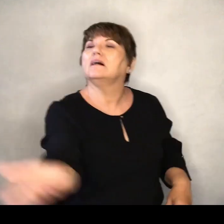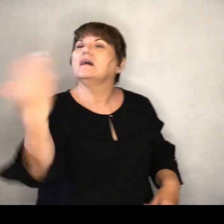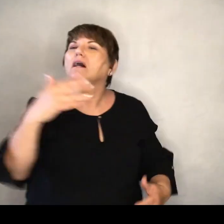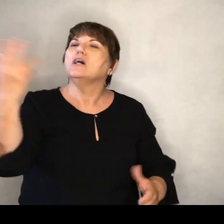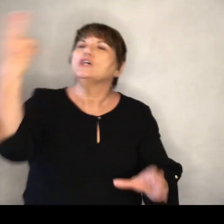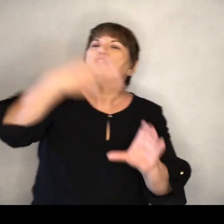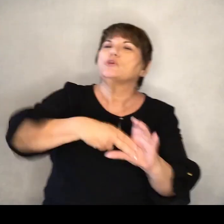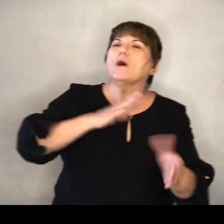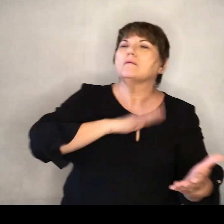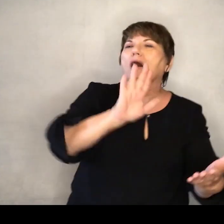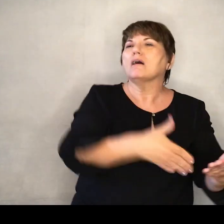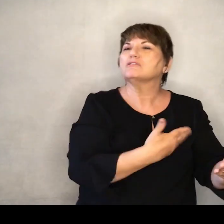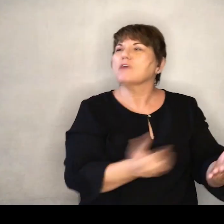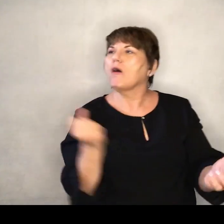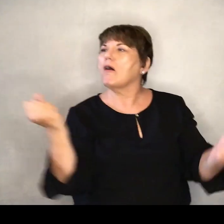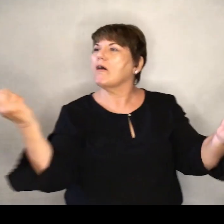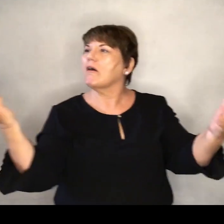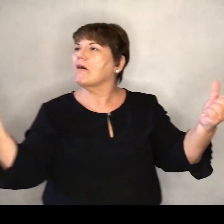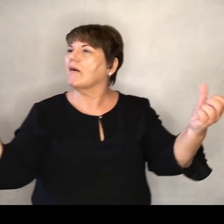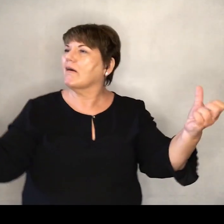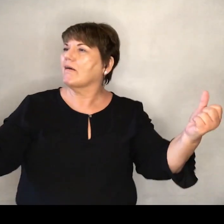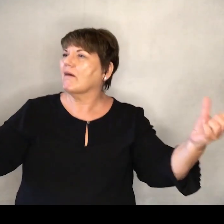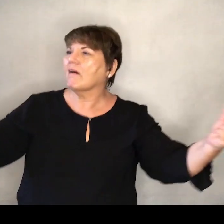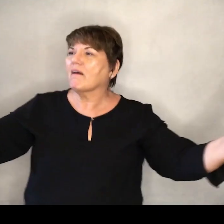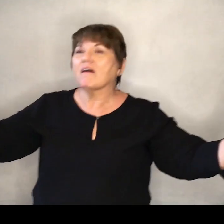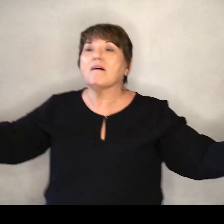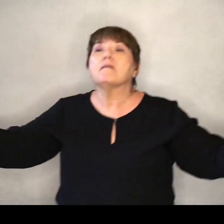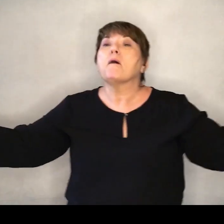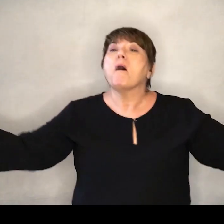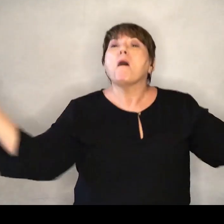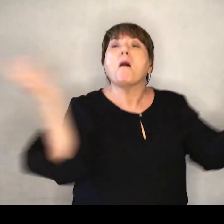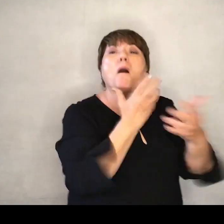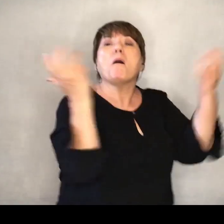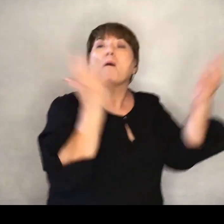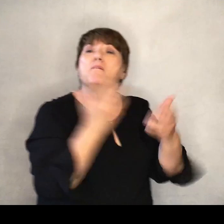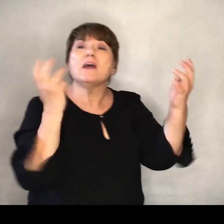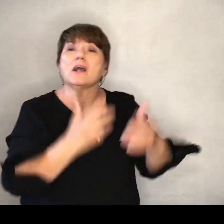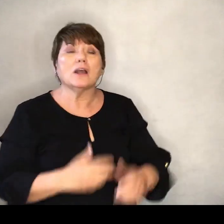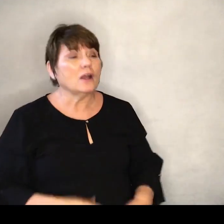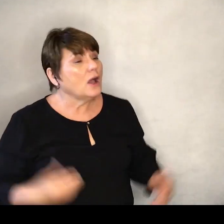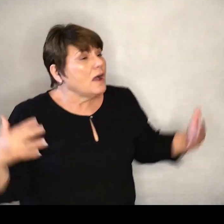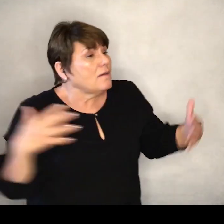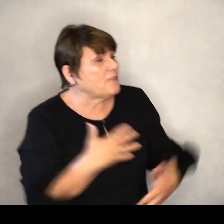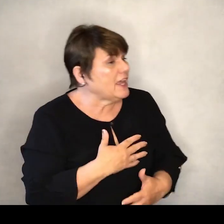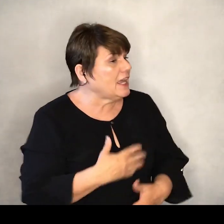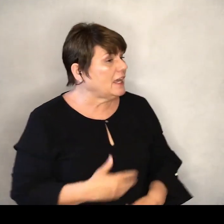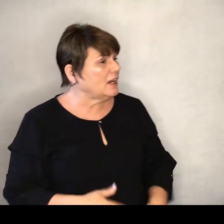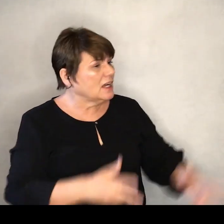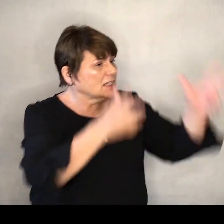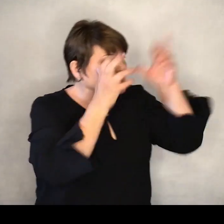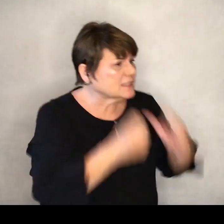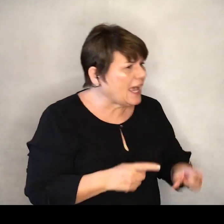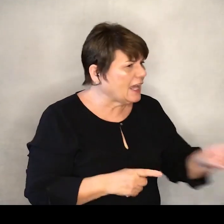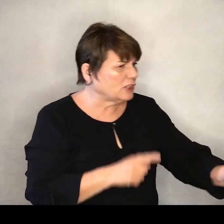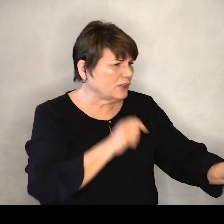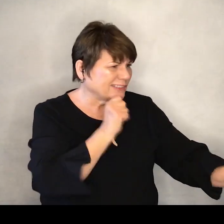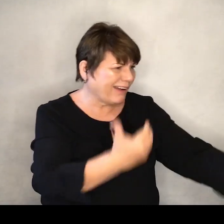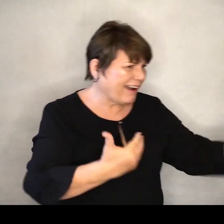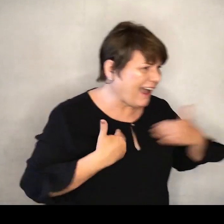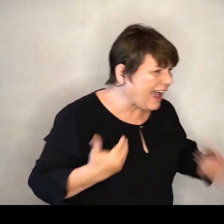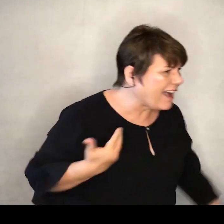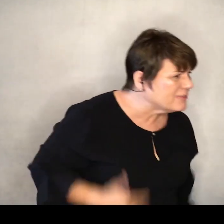along with me. Oh, you don't own me.